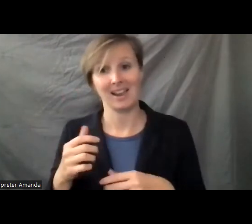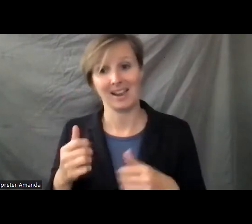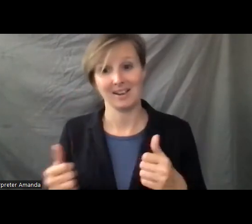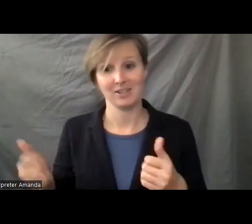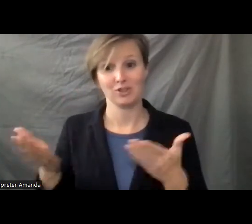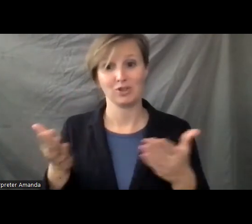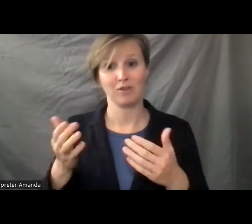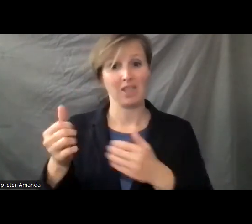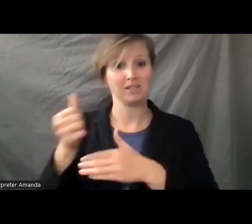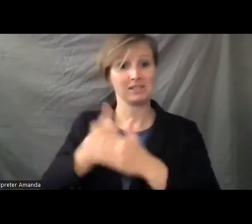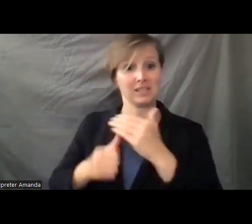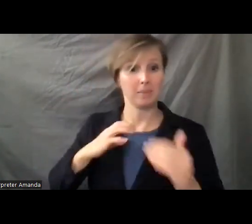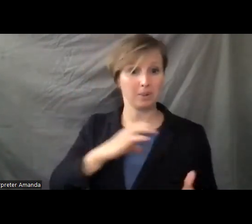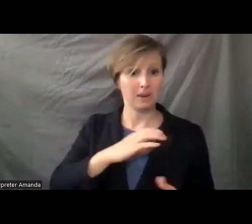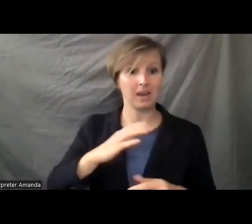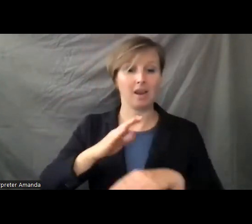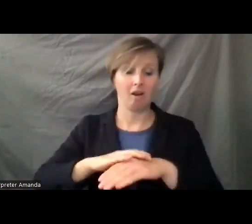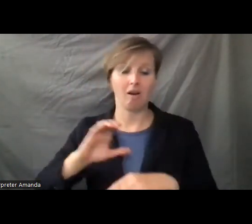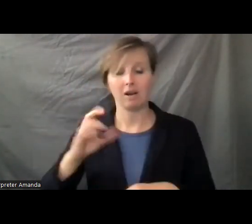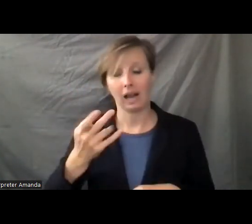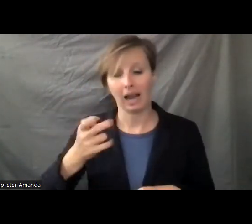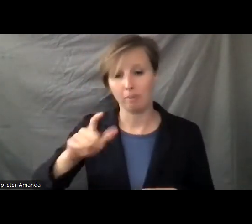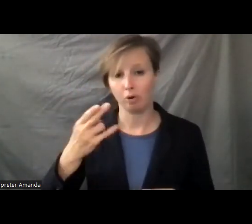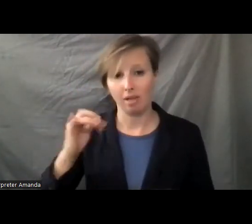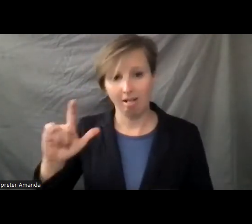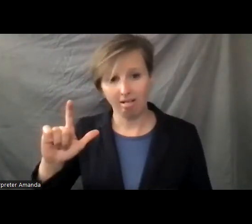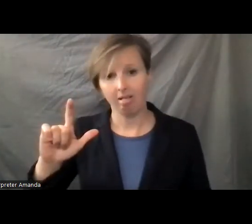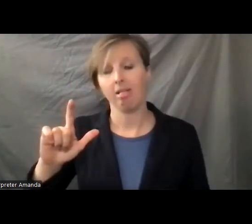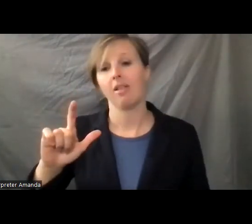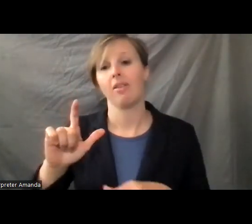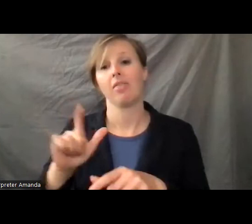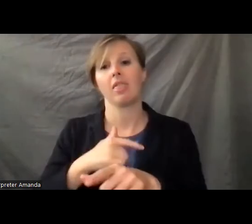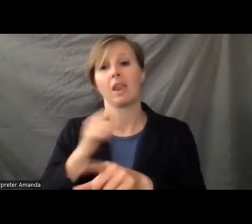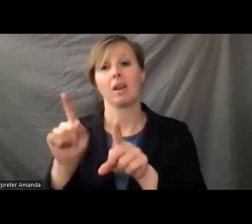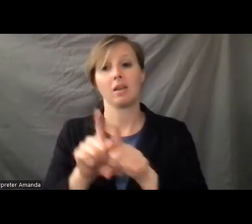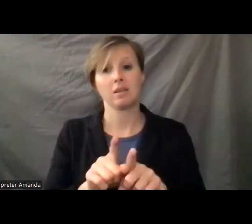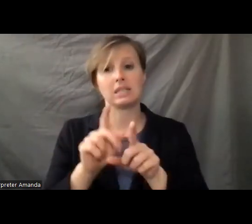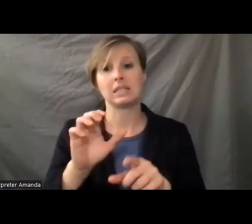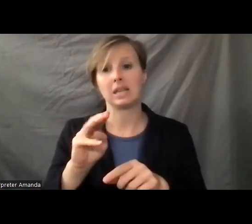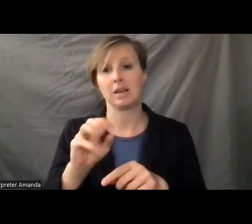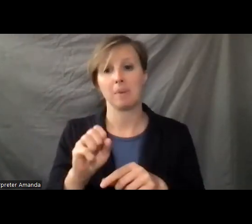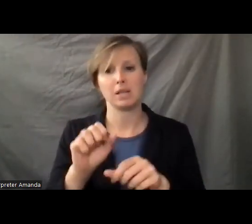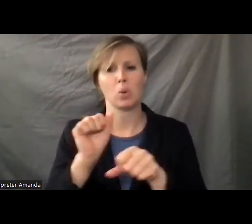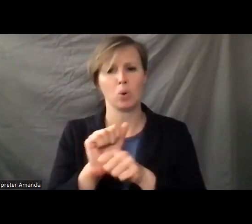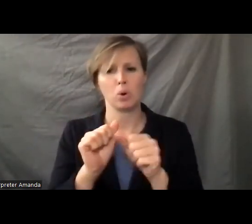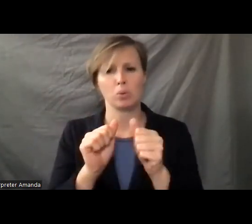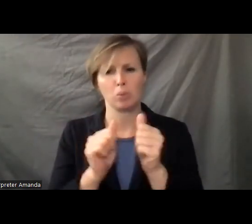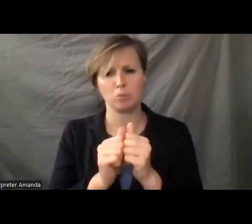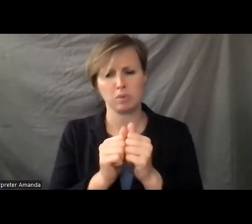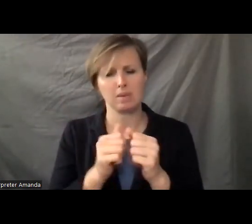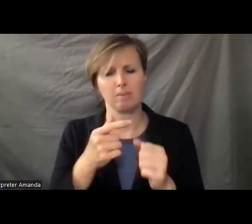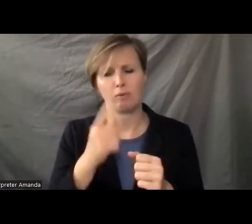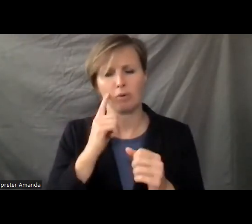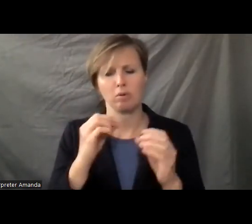Subcommittee on Capitol Hill, and then I worked alongside CMS for another seven years. So I really, I think I have a deep